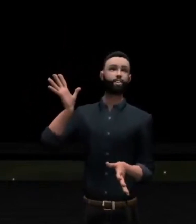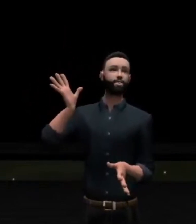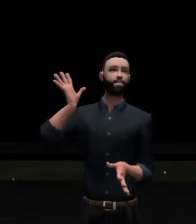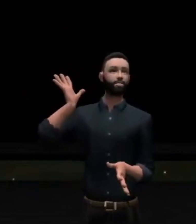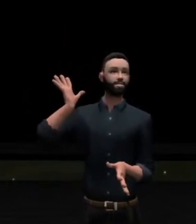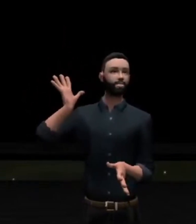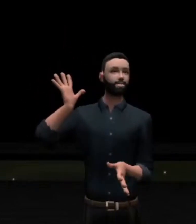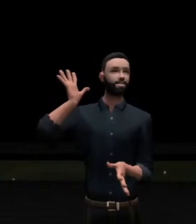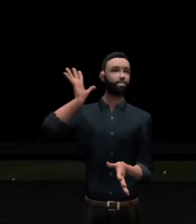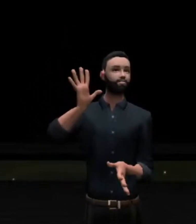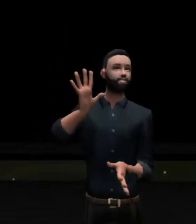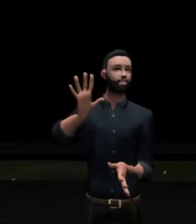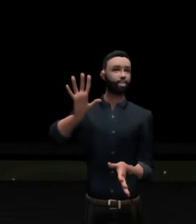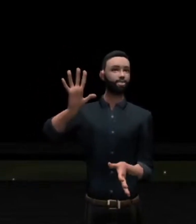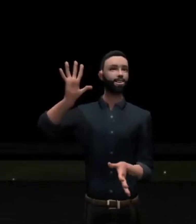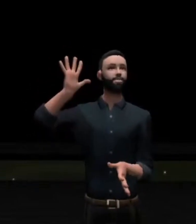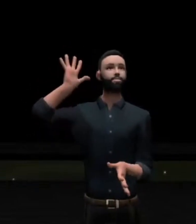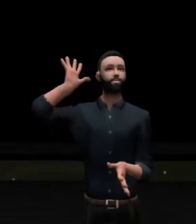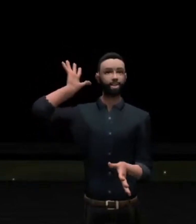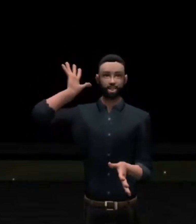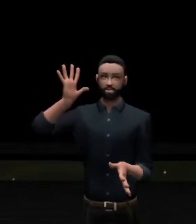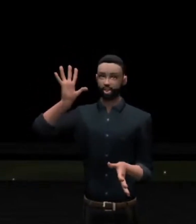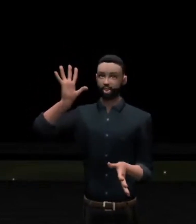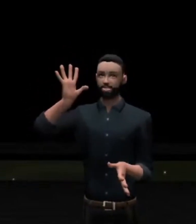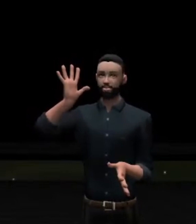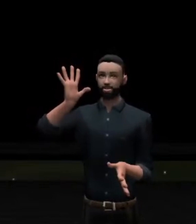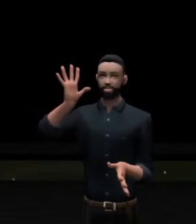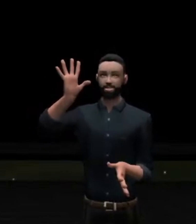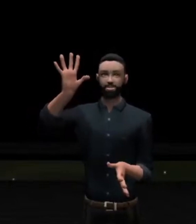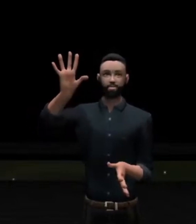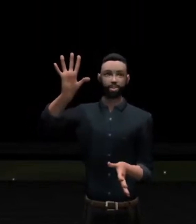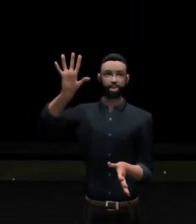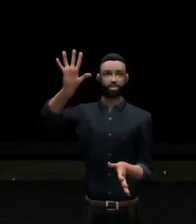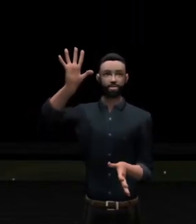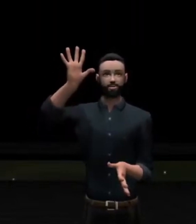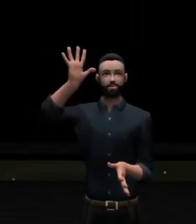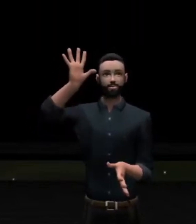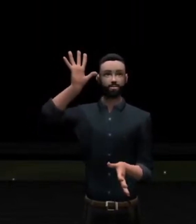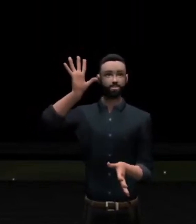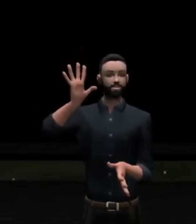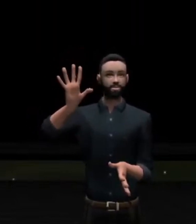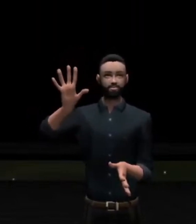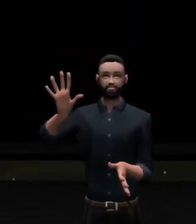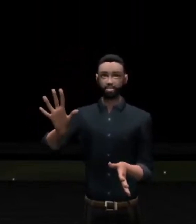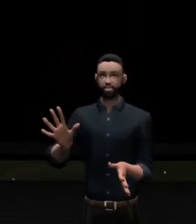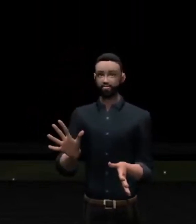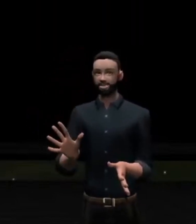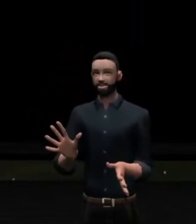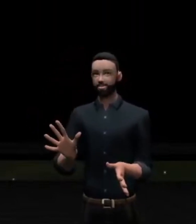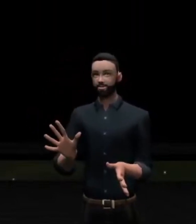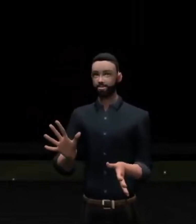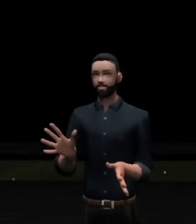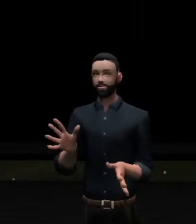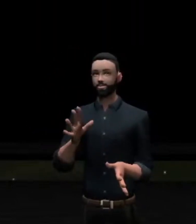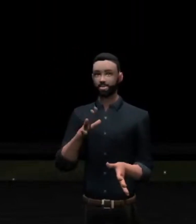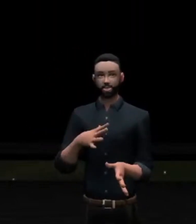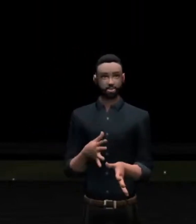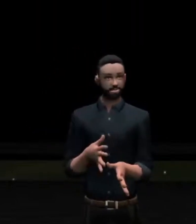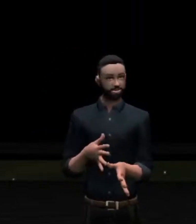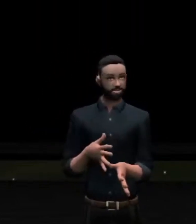not ultimately continually fall away, but are those who continue on in full faith,